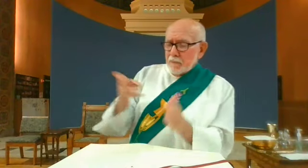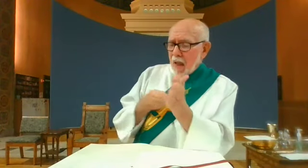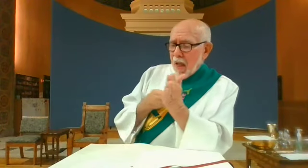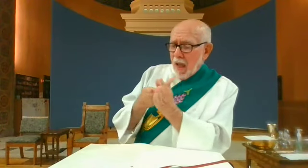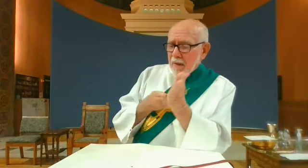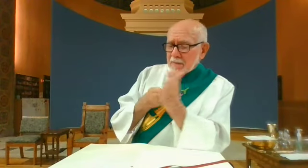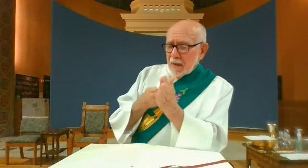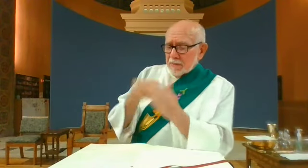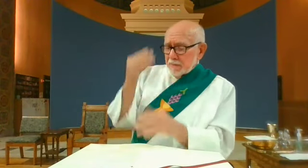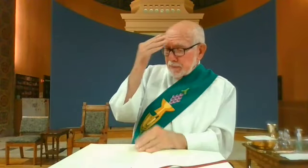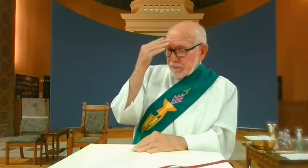Jesus said to them,